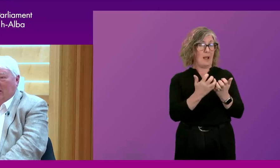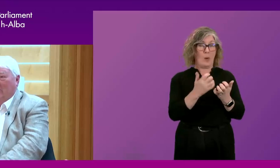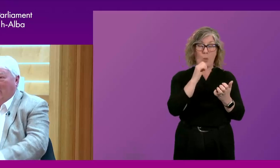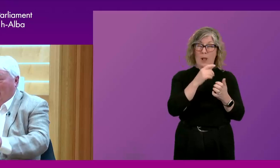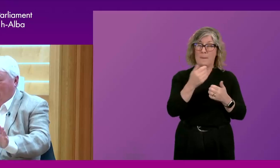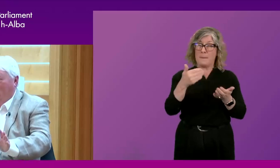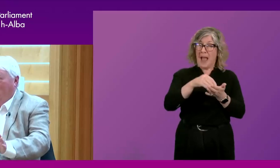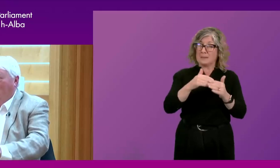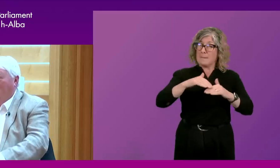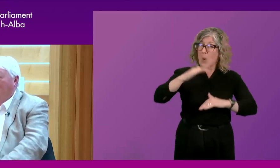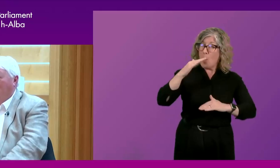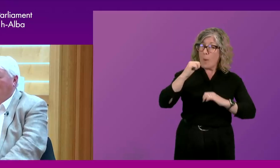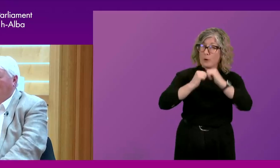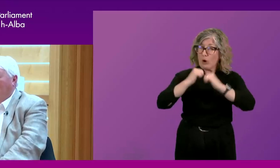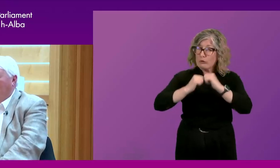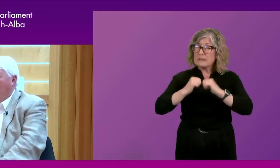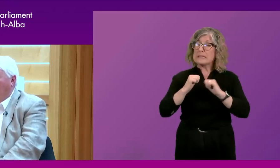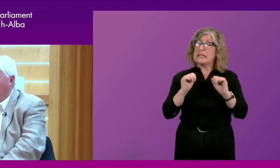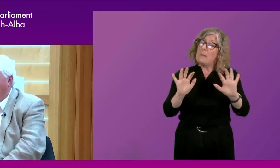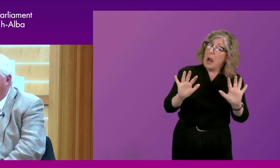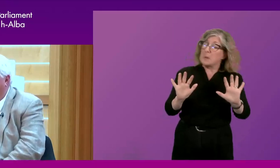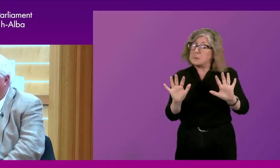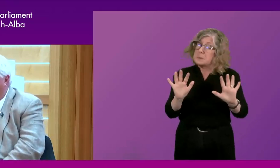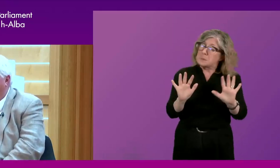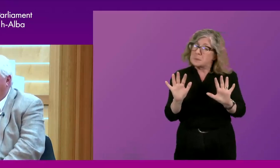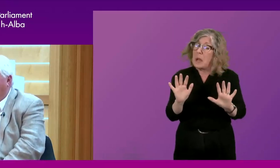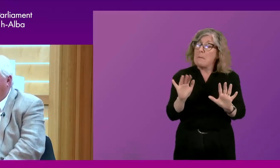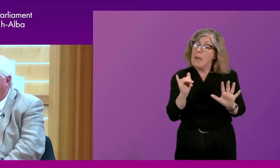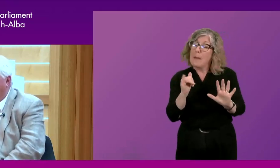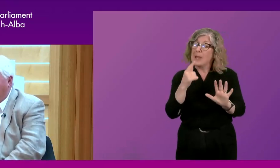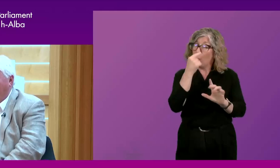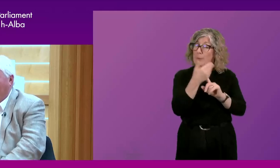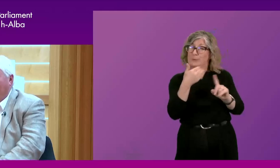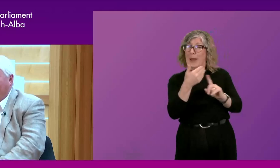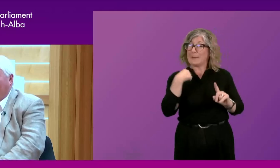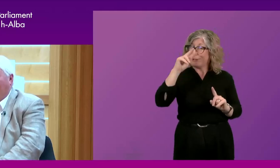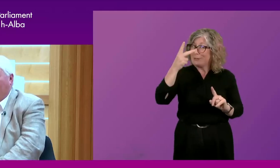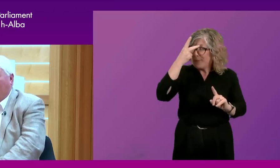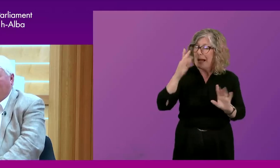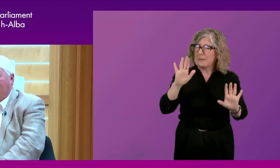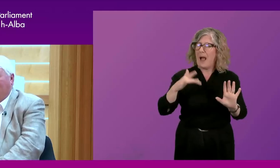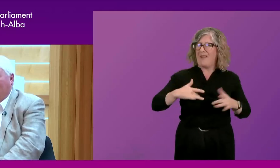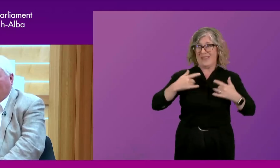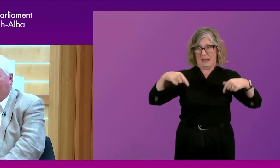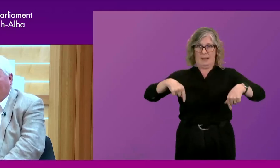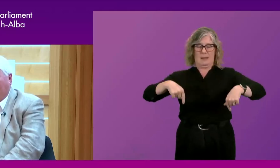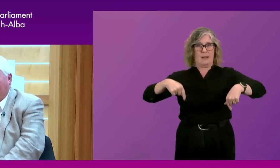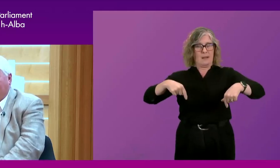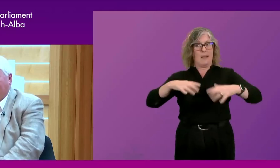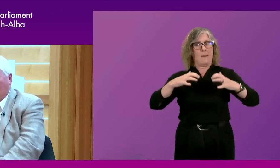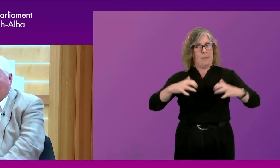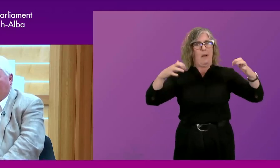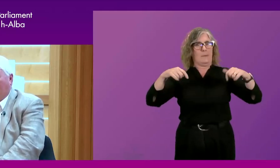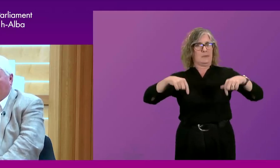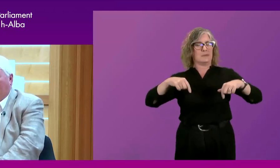addition. But I, you know, I'm persuaded, prepared to be persuaded. I think this parliament itself requires to get